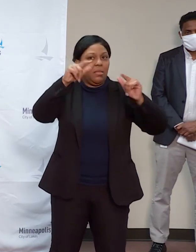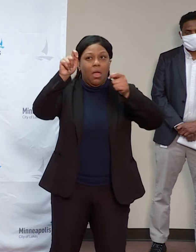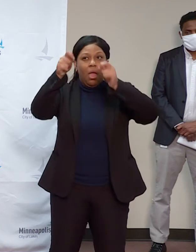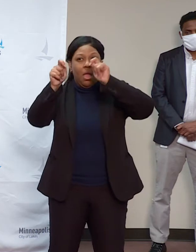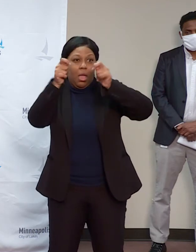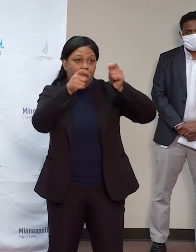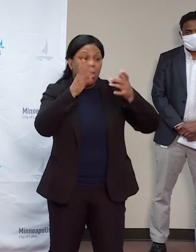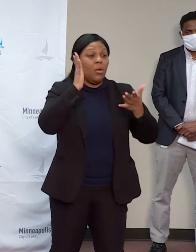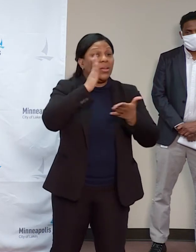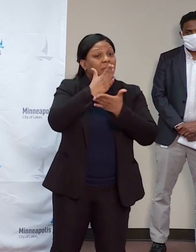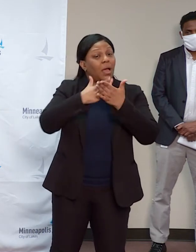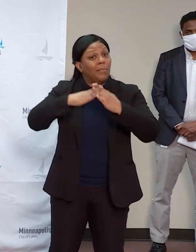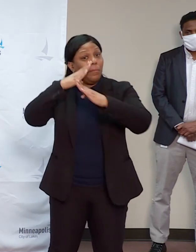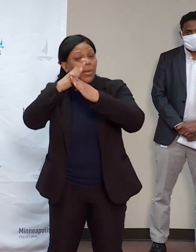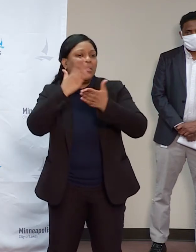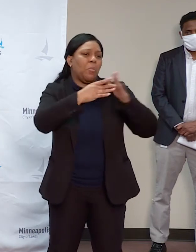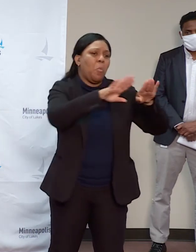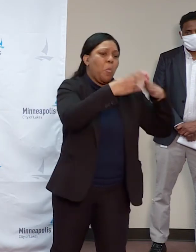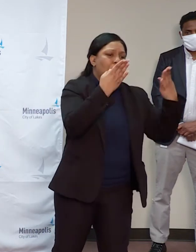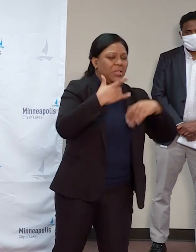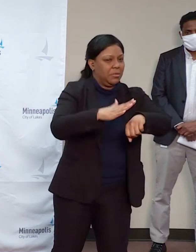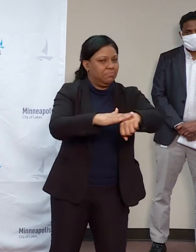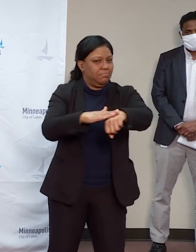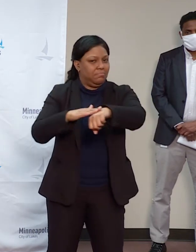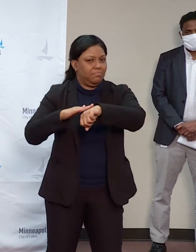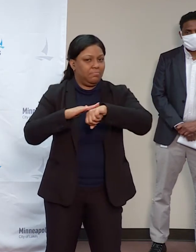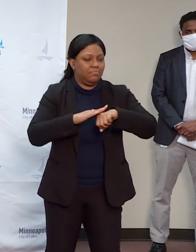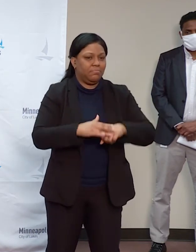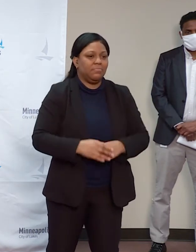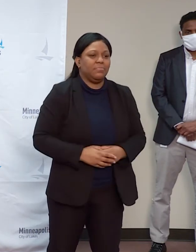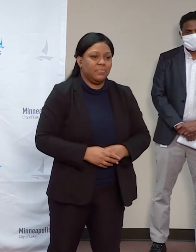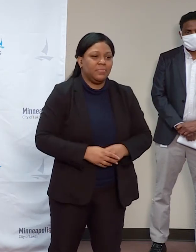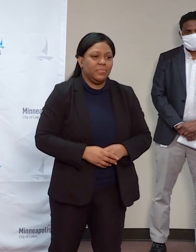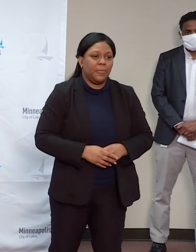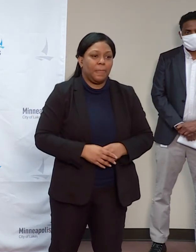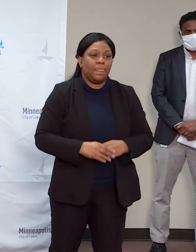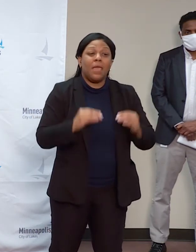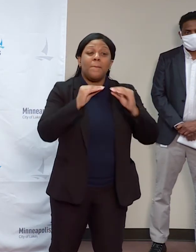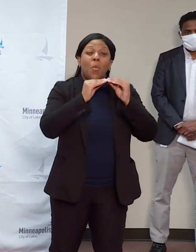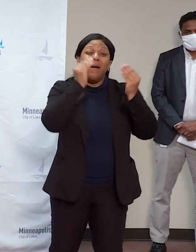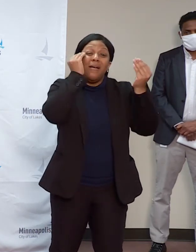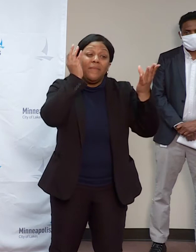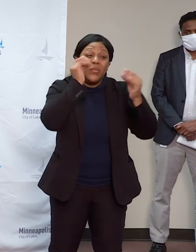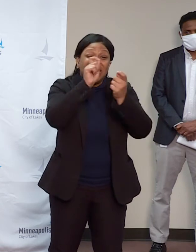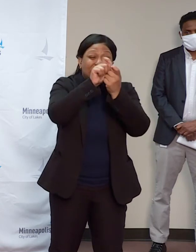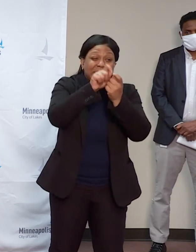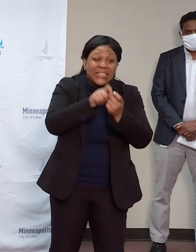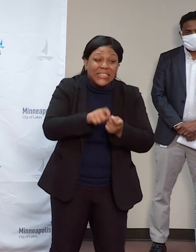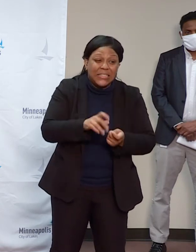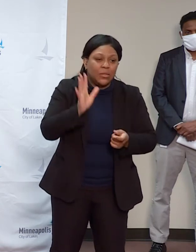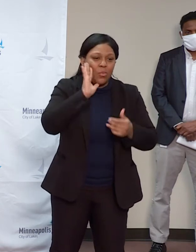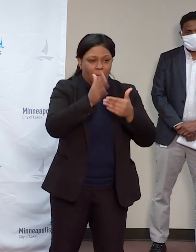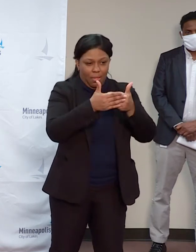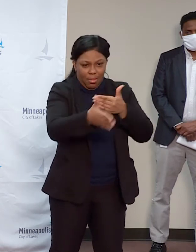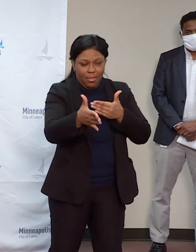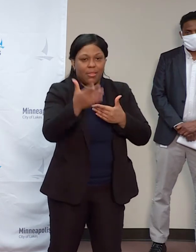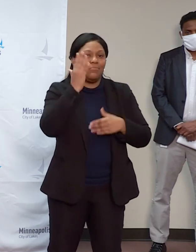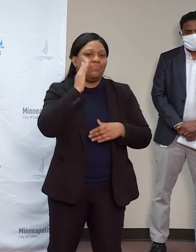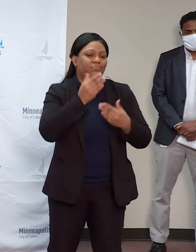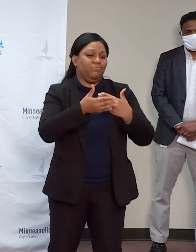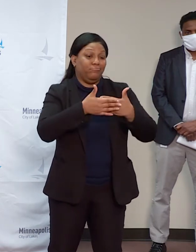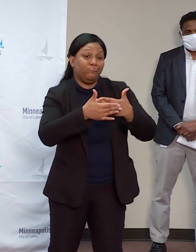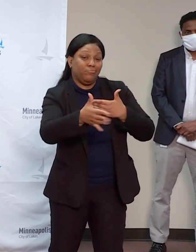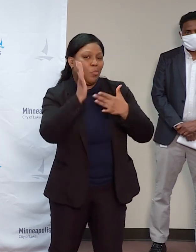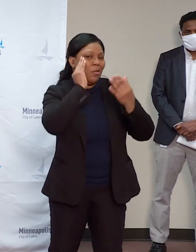Uh, more information is on those, uh, changes is forthcoming. On March 1st, 6th Street